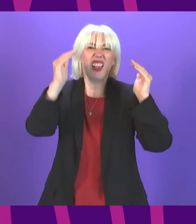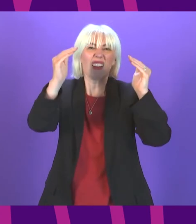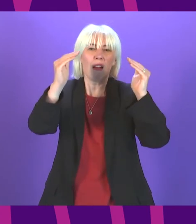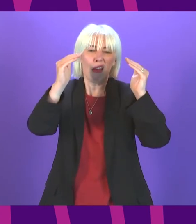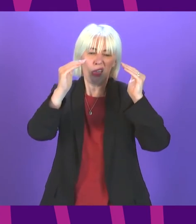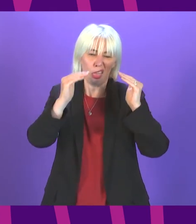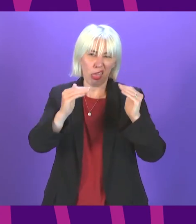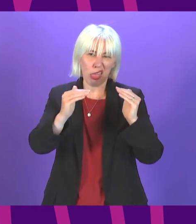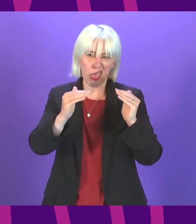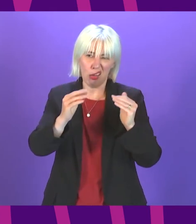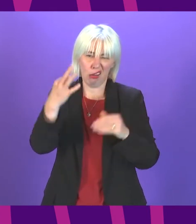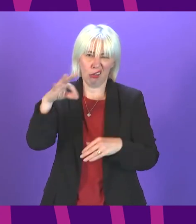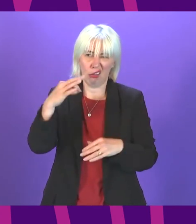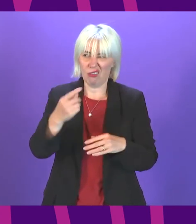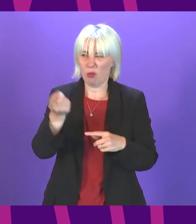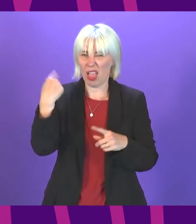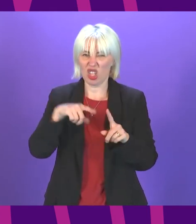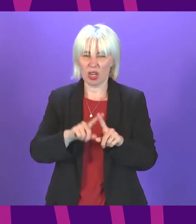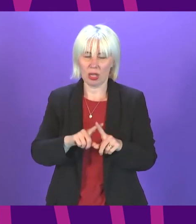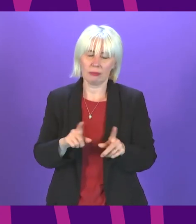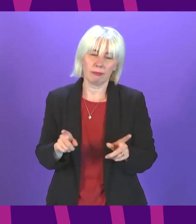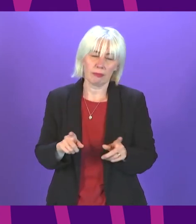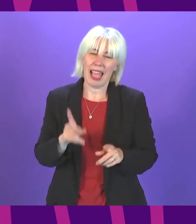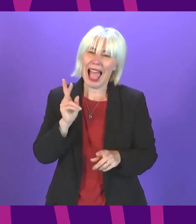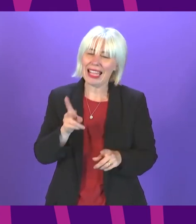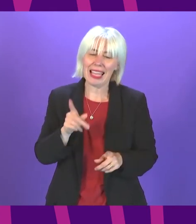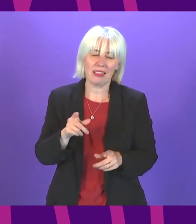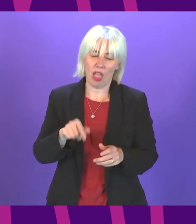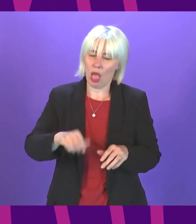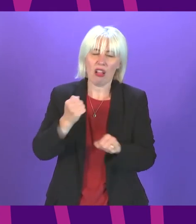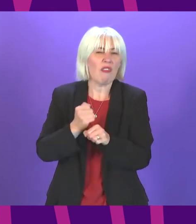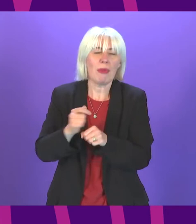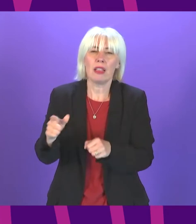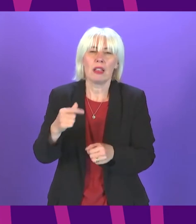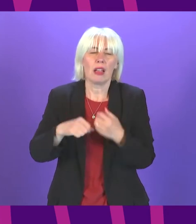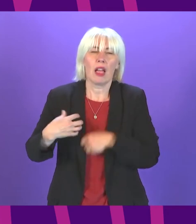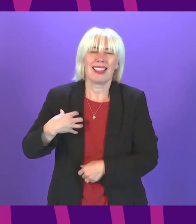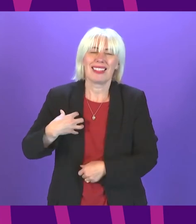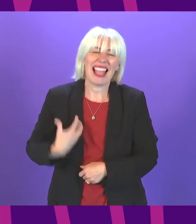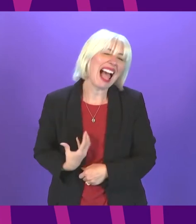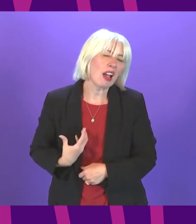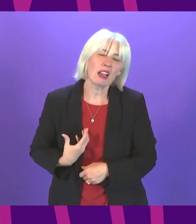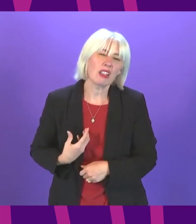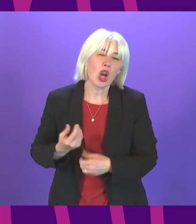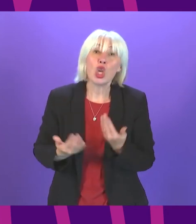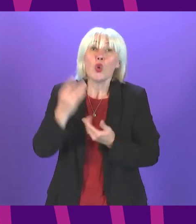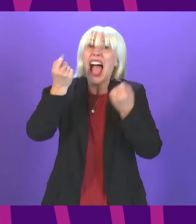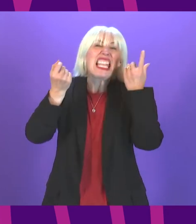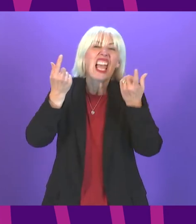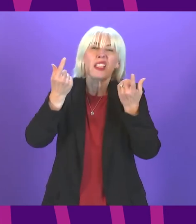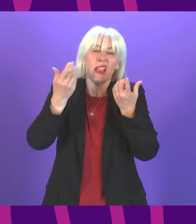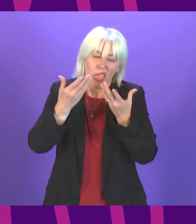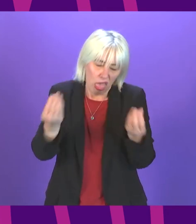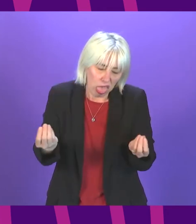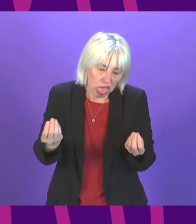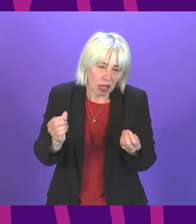noteworthy than last yet another sign of a tired government that's out of new ideas Nicola Sturgeon